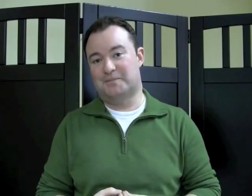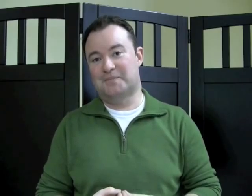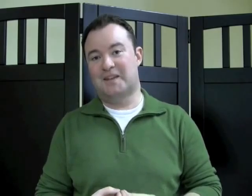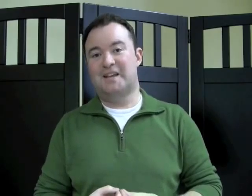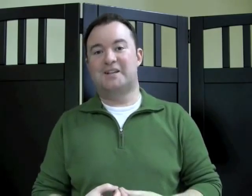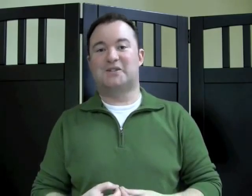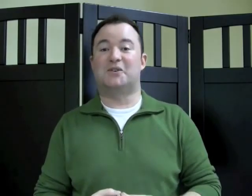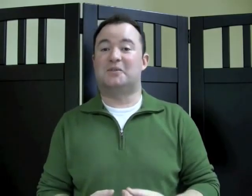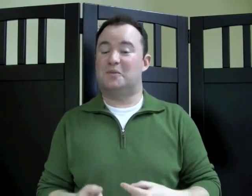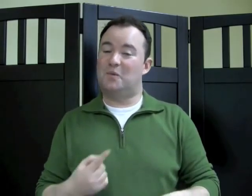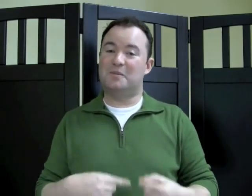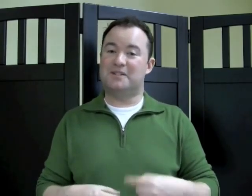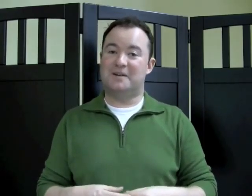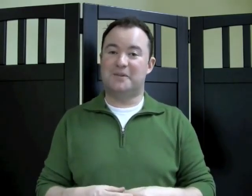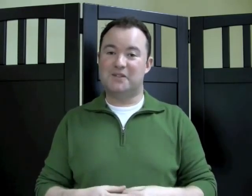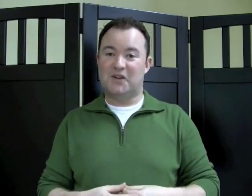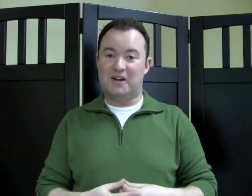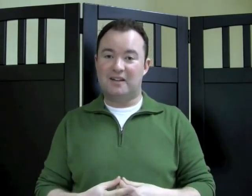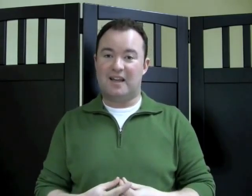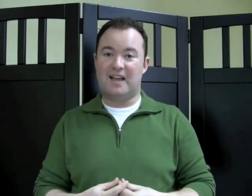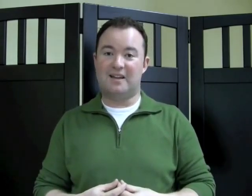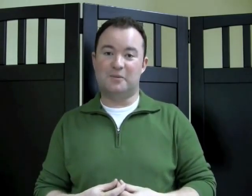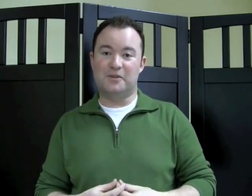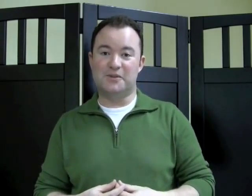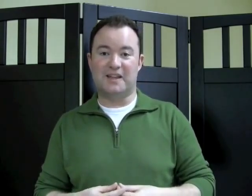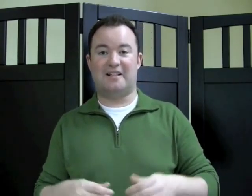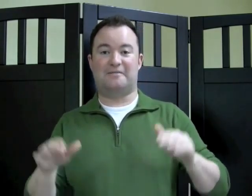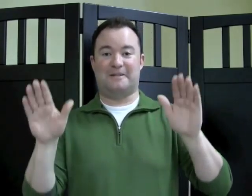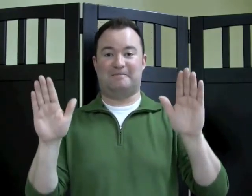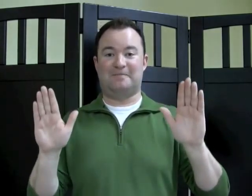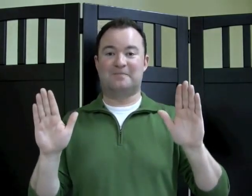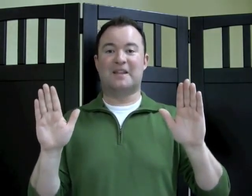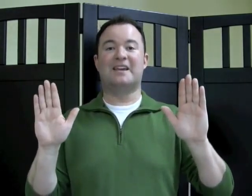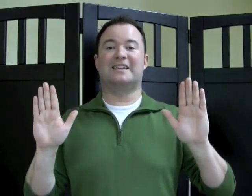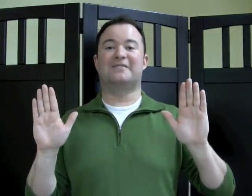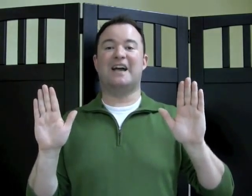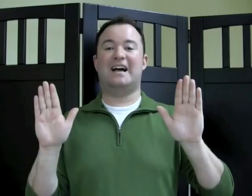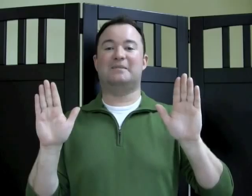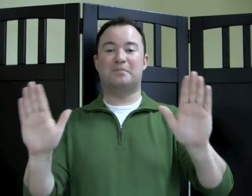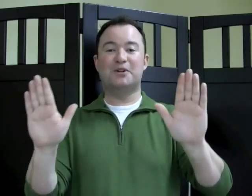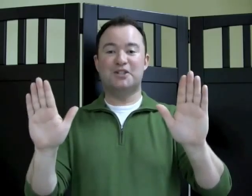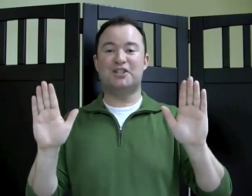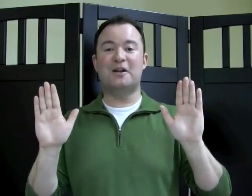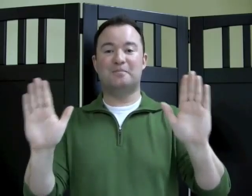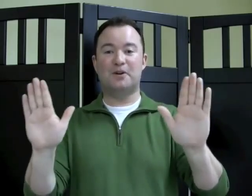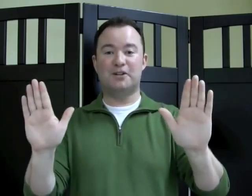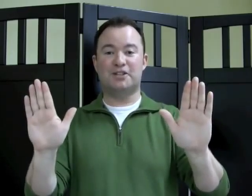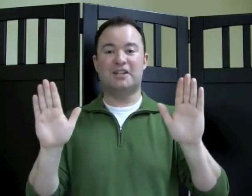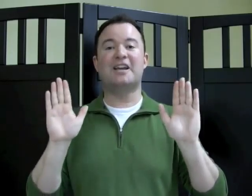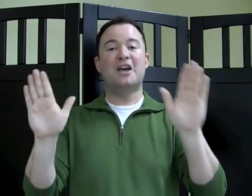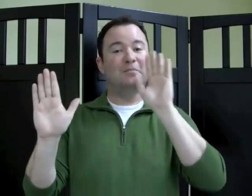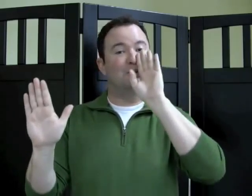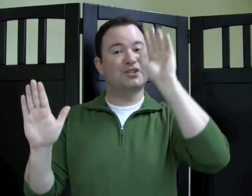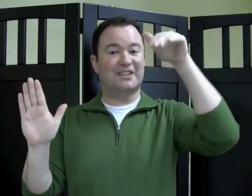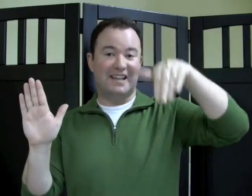So, one more time with the song, and we'll use the elephant. You've gotta push, push, push the